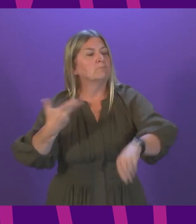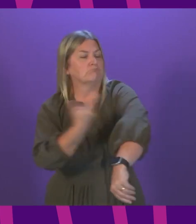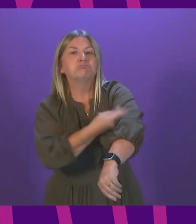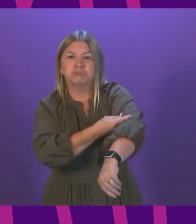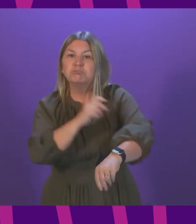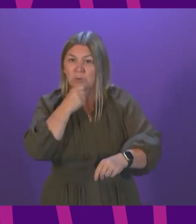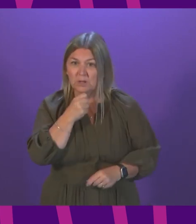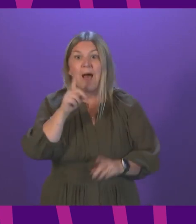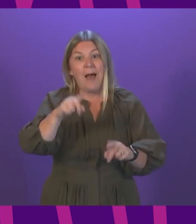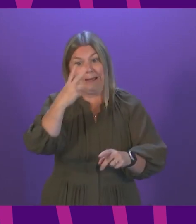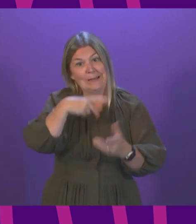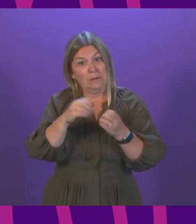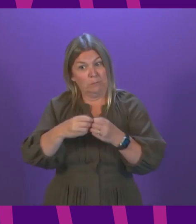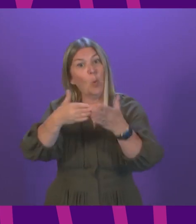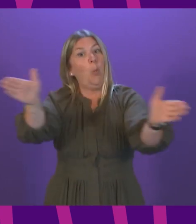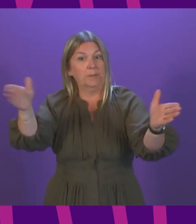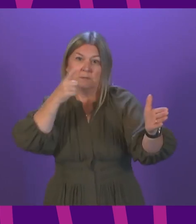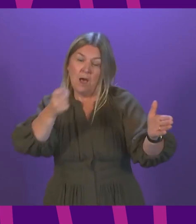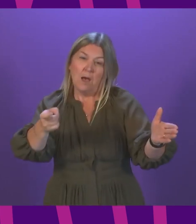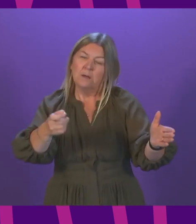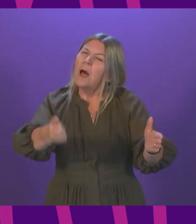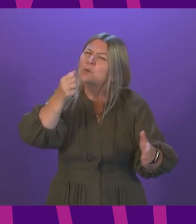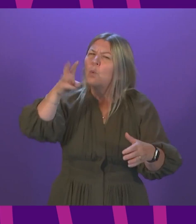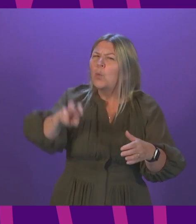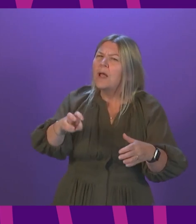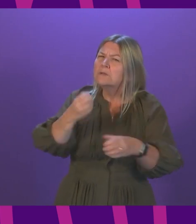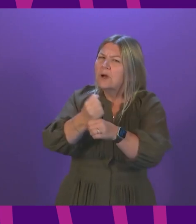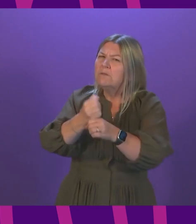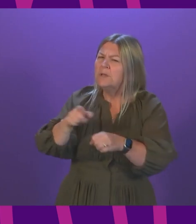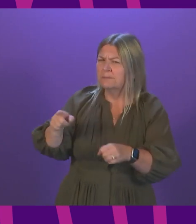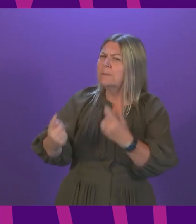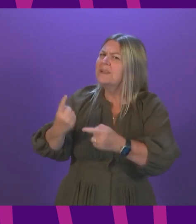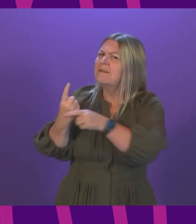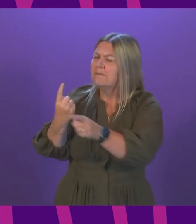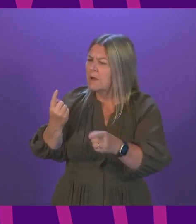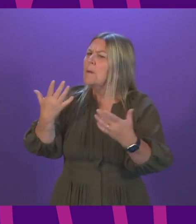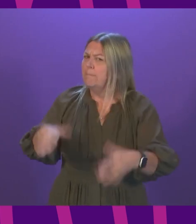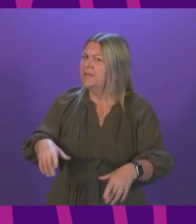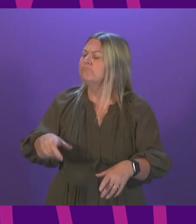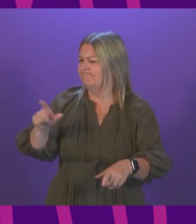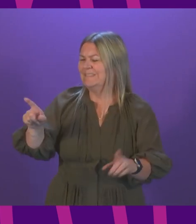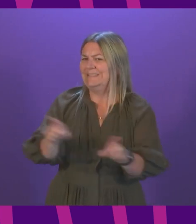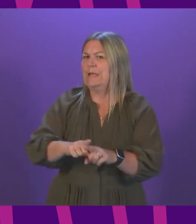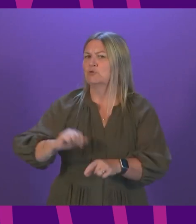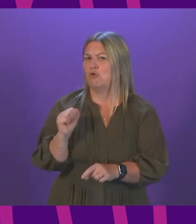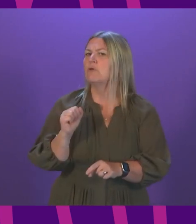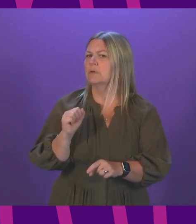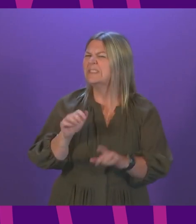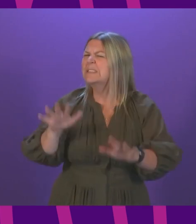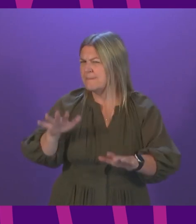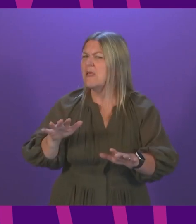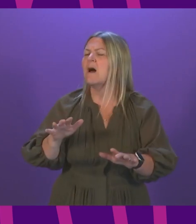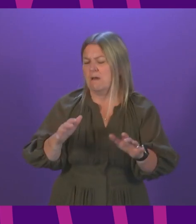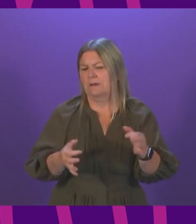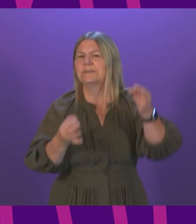events open for business. Indeed, I know that the Welsh Government has also decided to introduce a Covid certification scheme similar to that